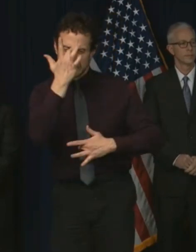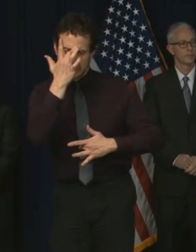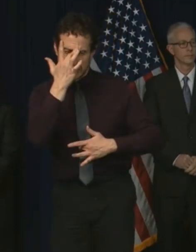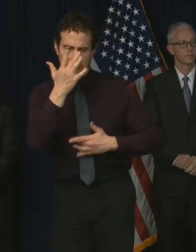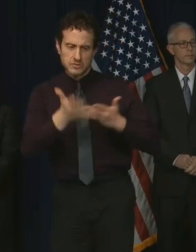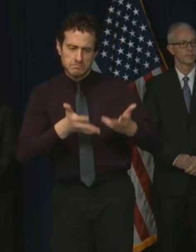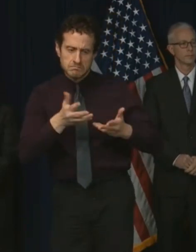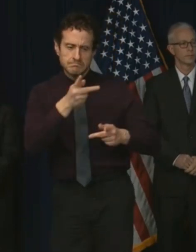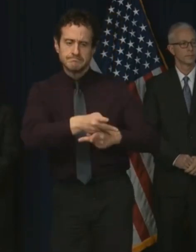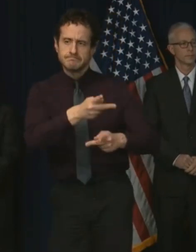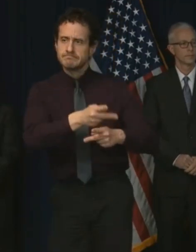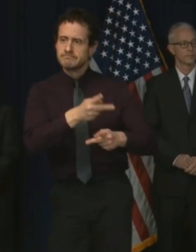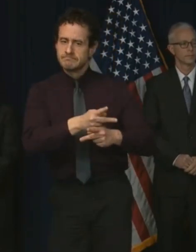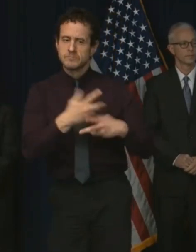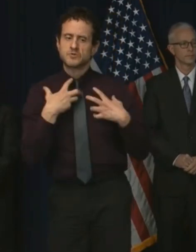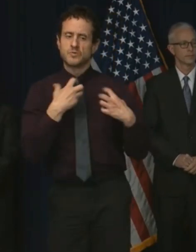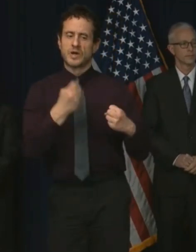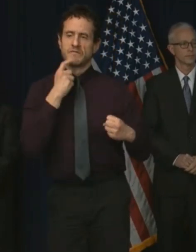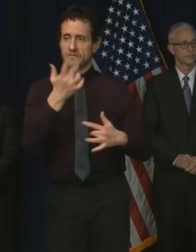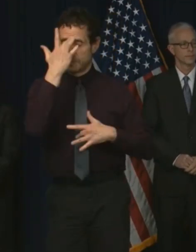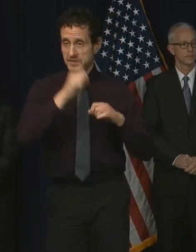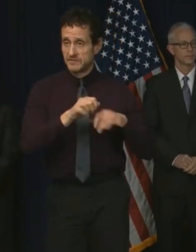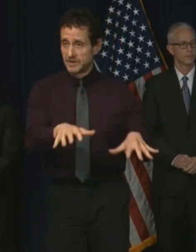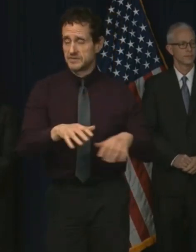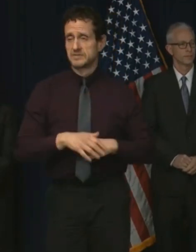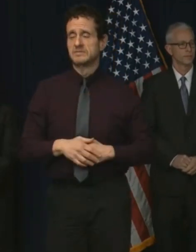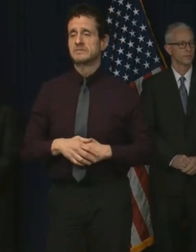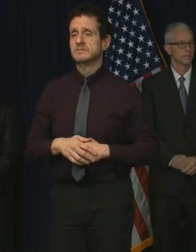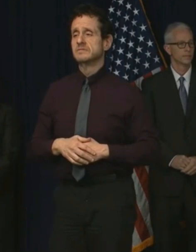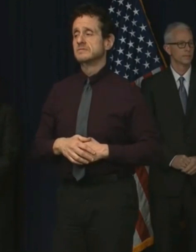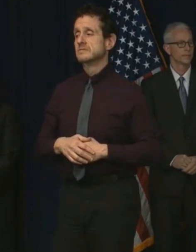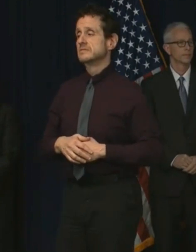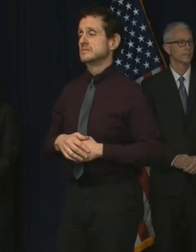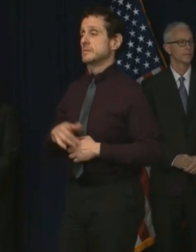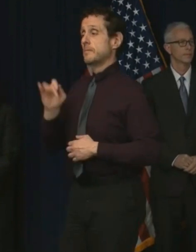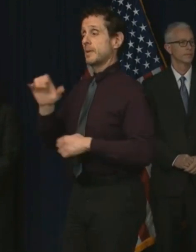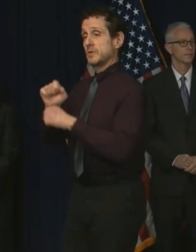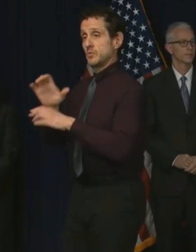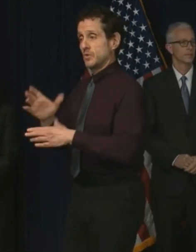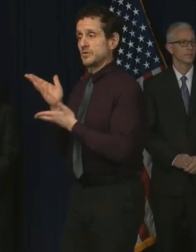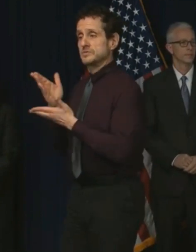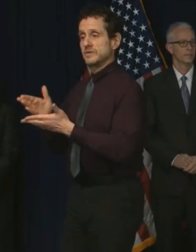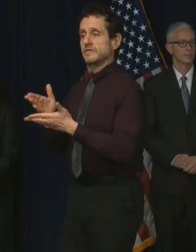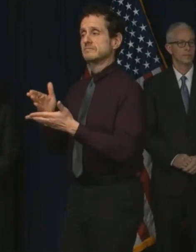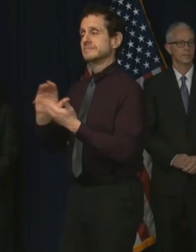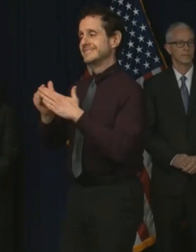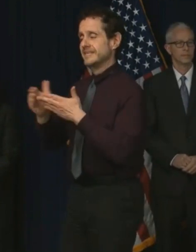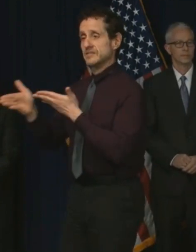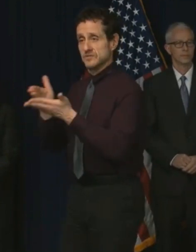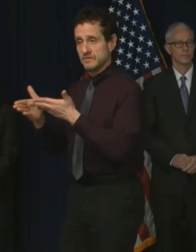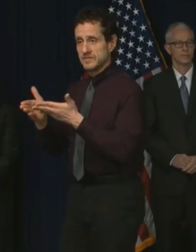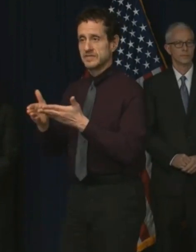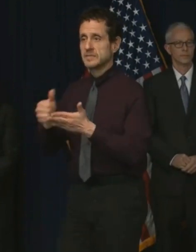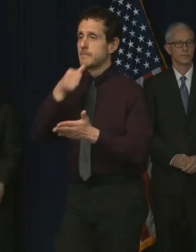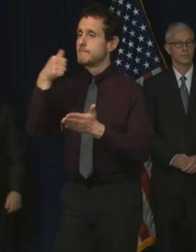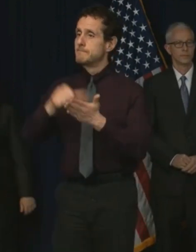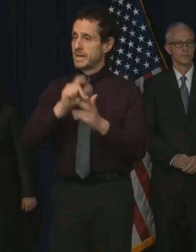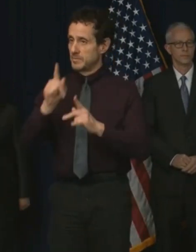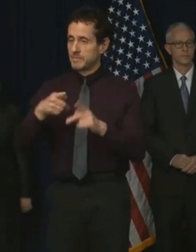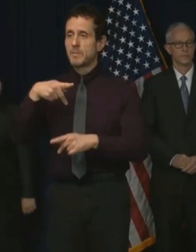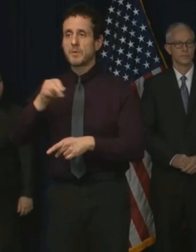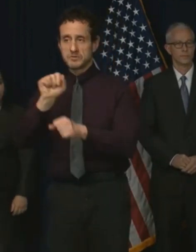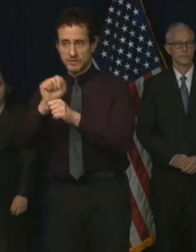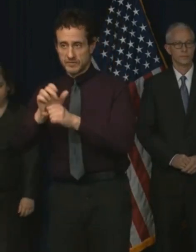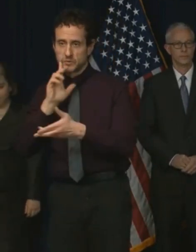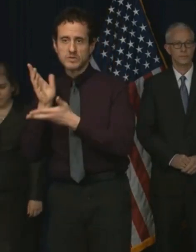virus and other ailments. Public employees delivering vital government services, letter carriers and postal workers delivering mail